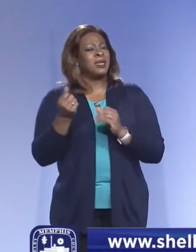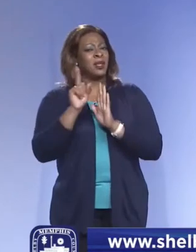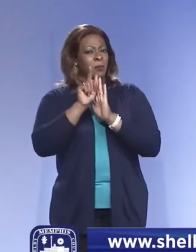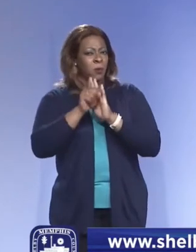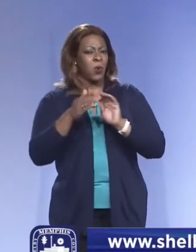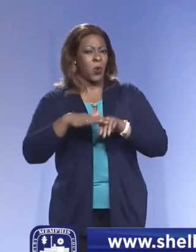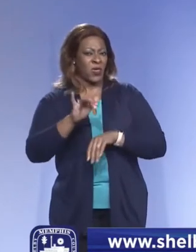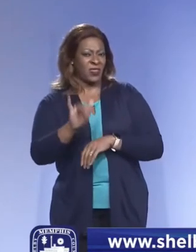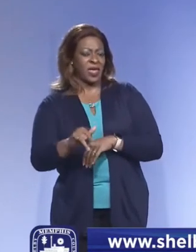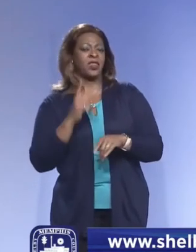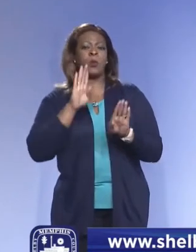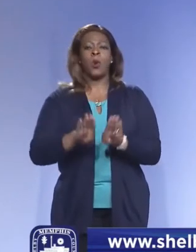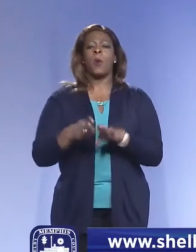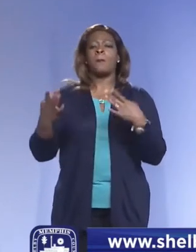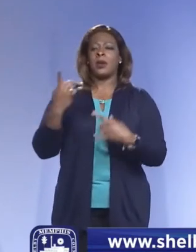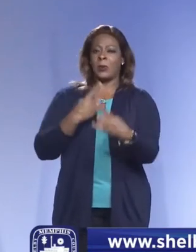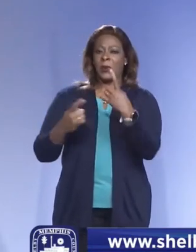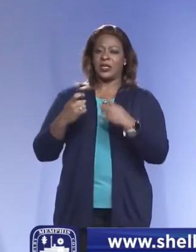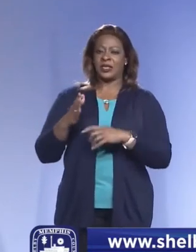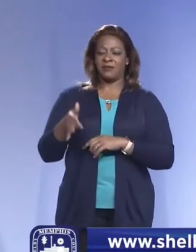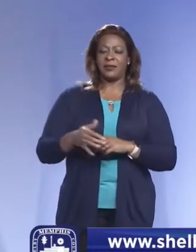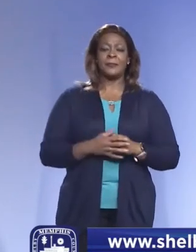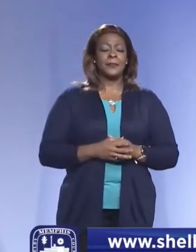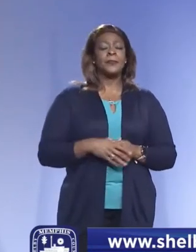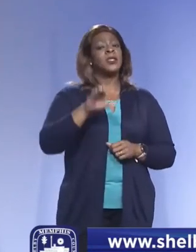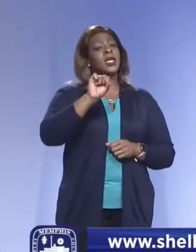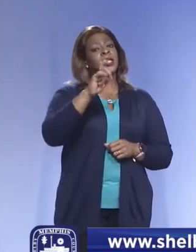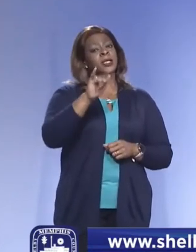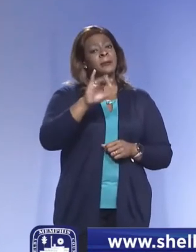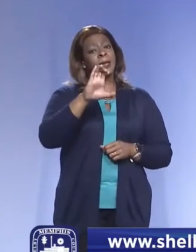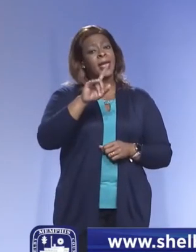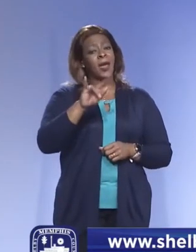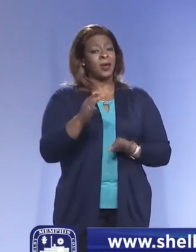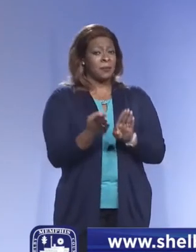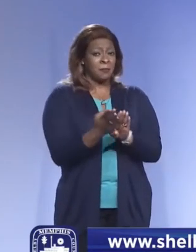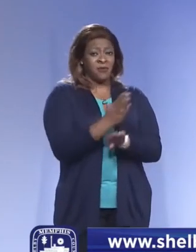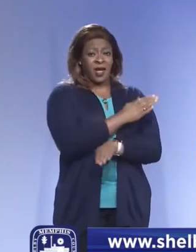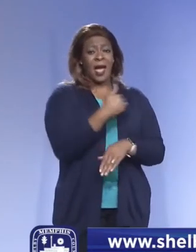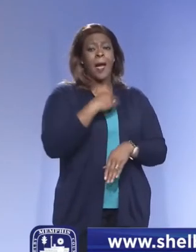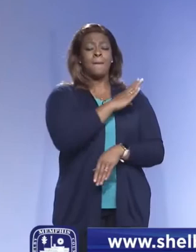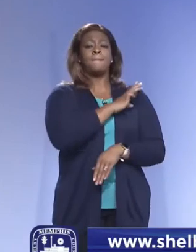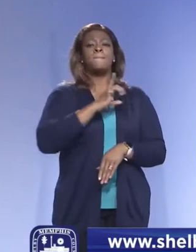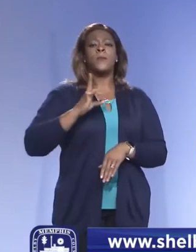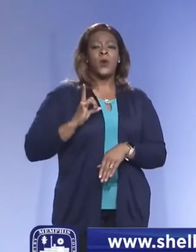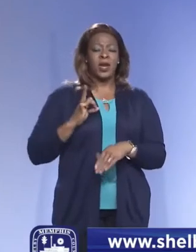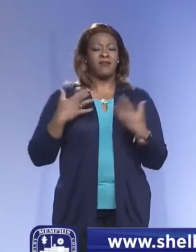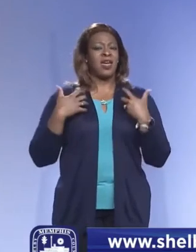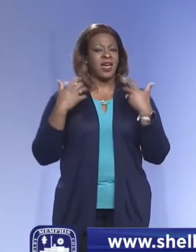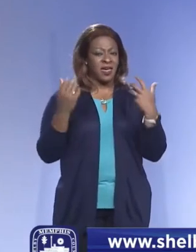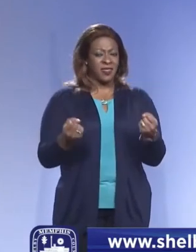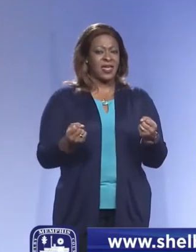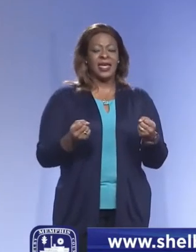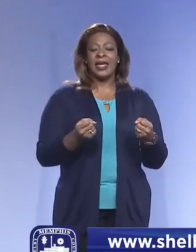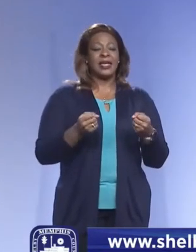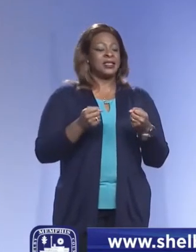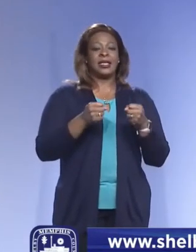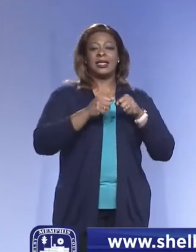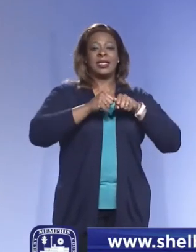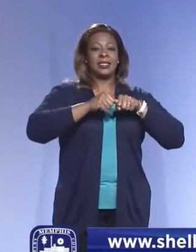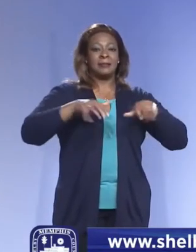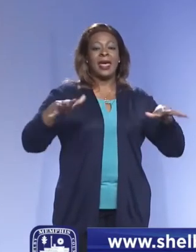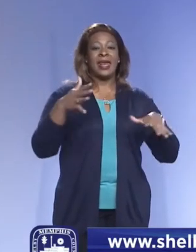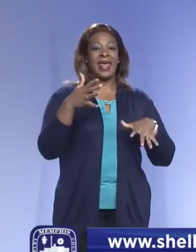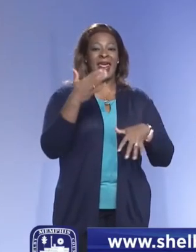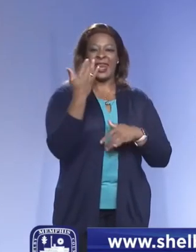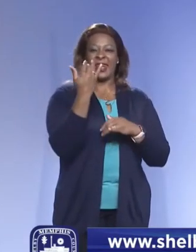on that and then we'll open it up to questions. Shelby County previously had a Board of Health. It was disbanded in 1911